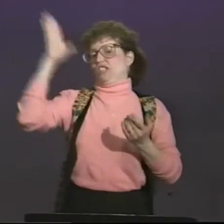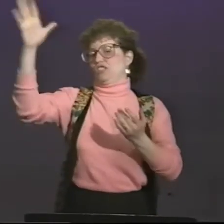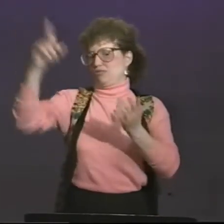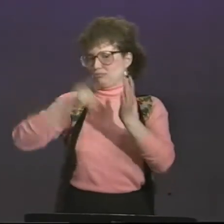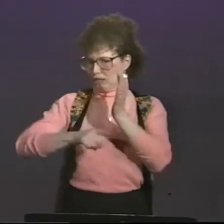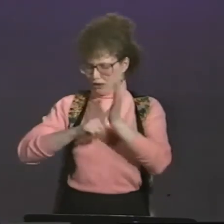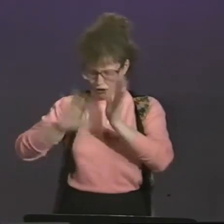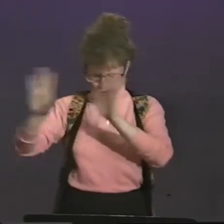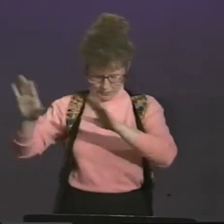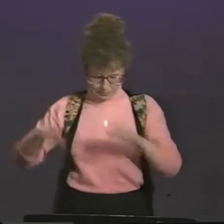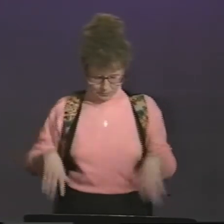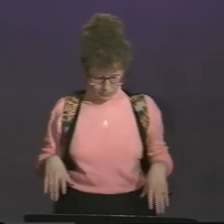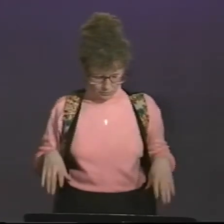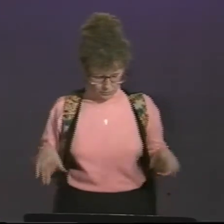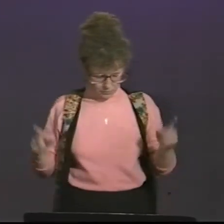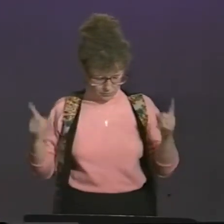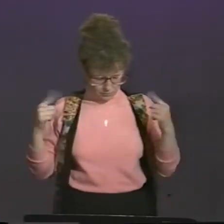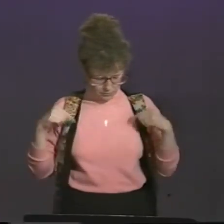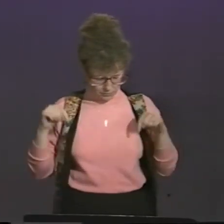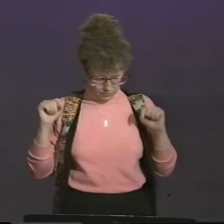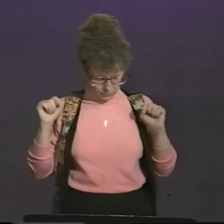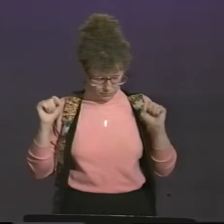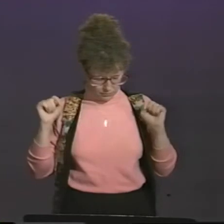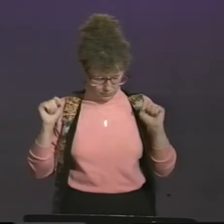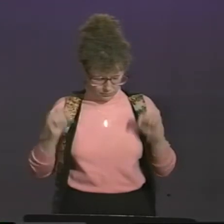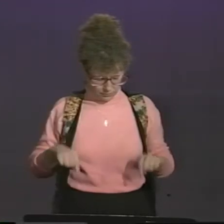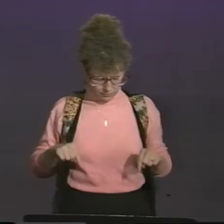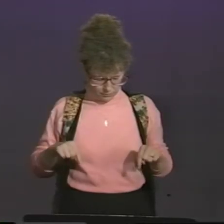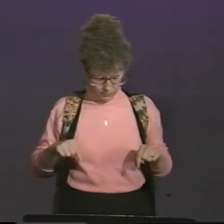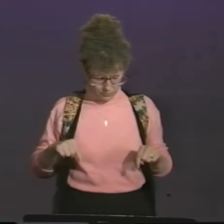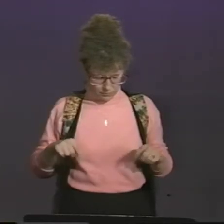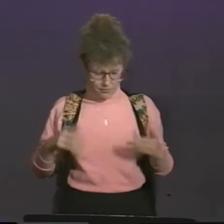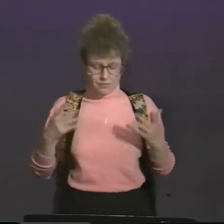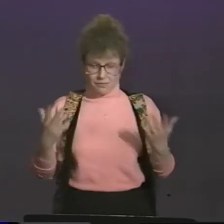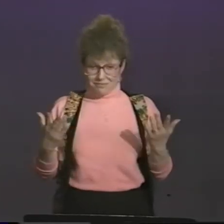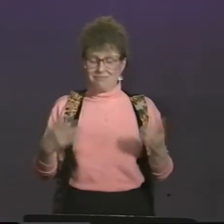miles. Now whether or not the proximity affected the results is a question for future research.